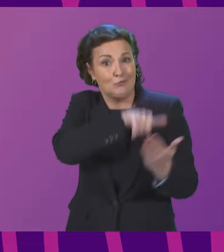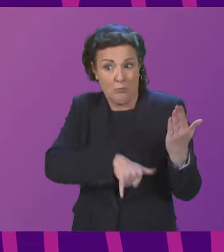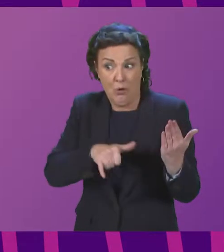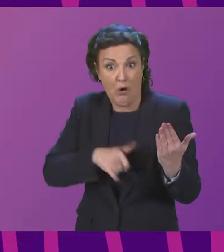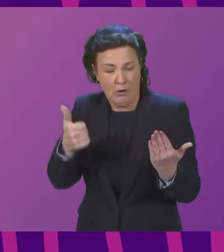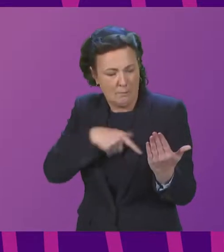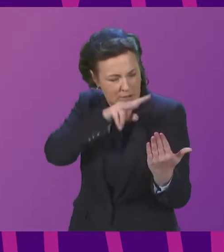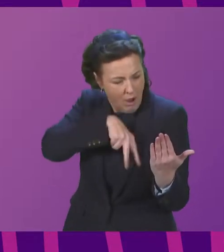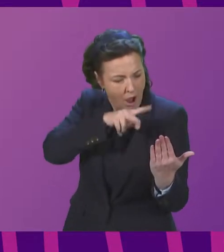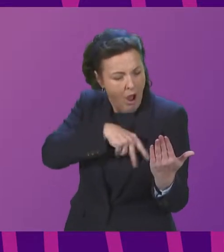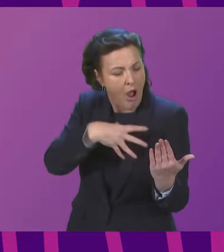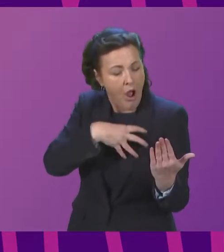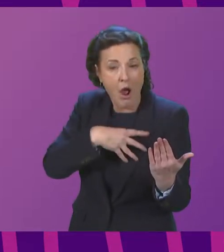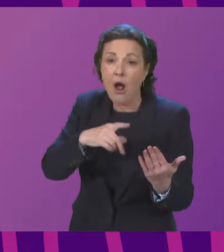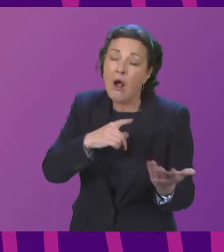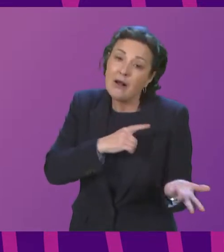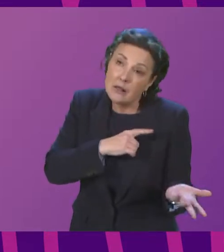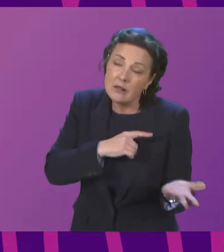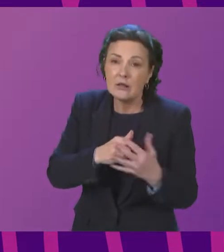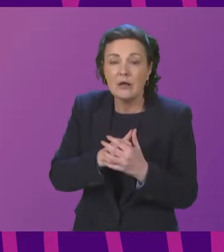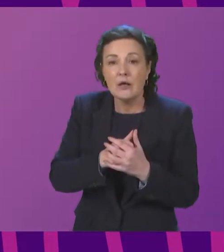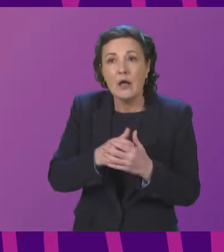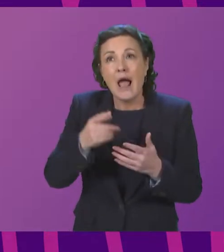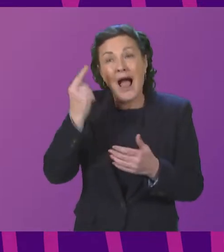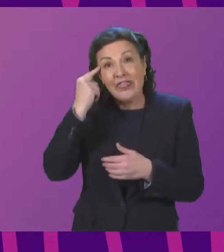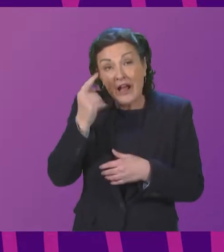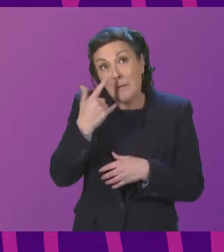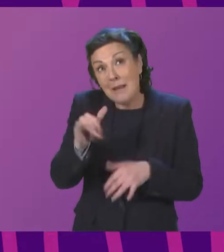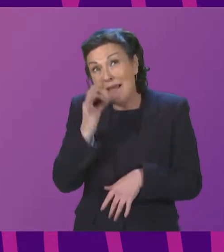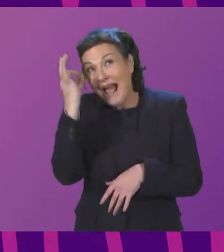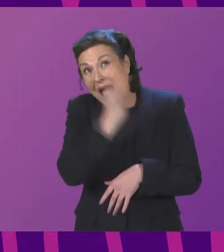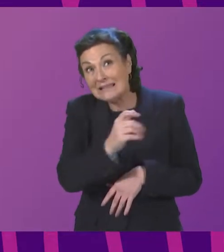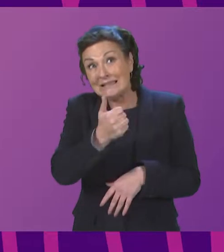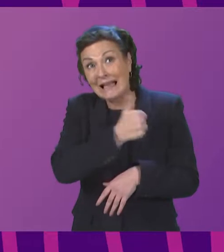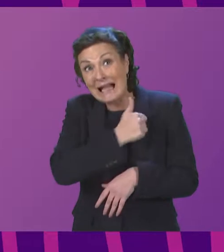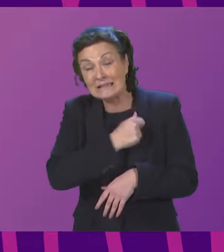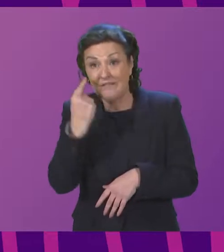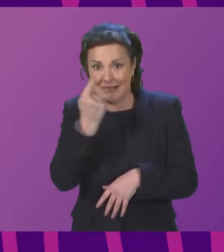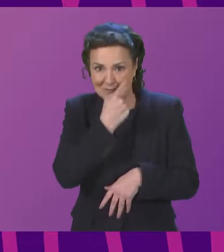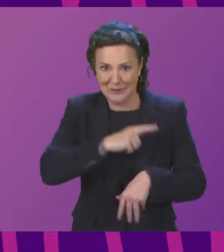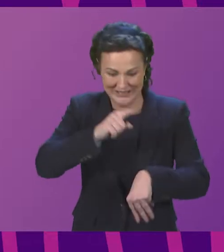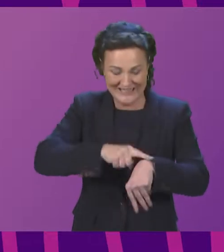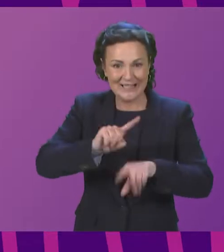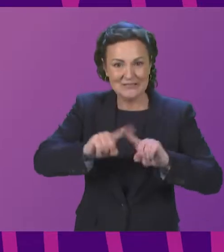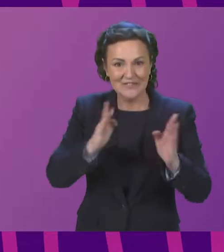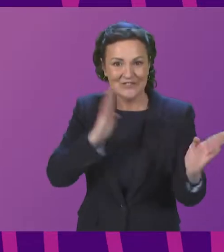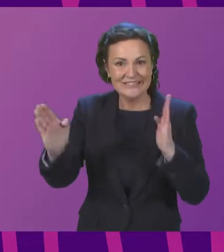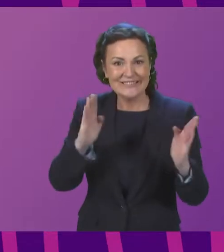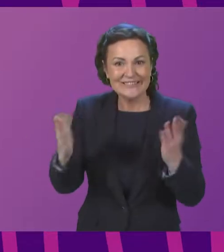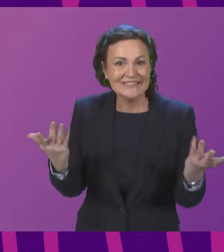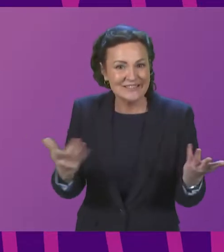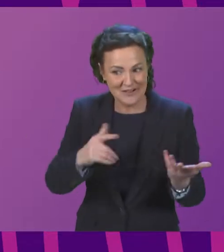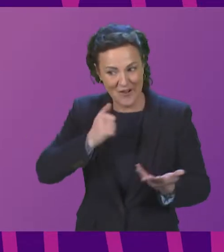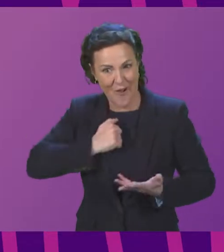taking evidence from them would be slightly problematic i imagine in terms of a timeline because they'll not be working to the same